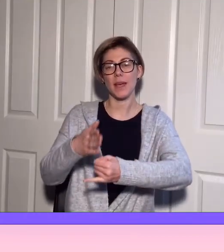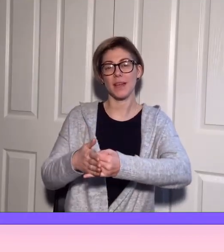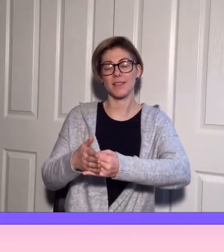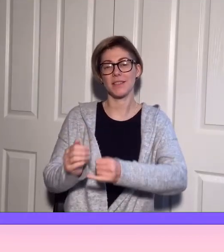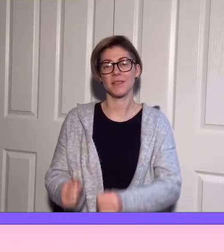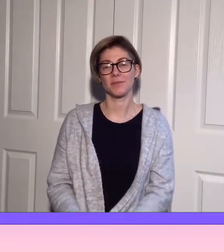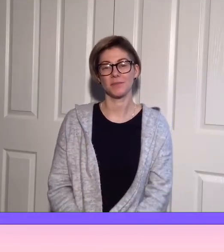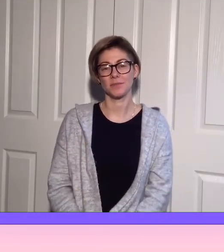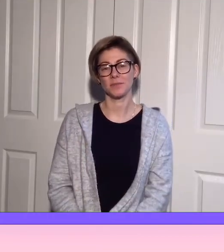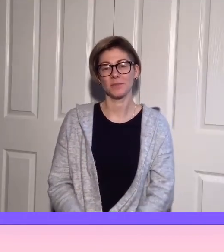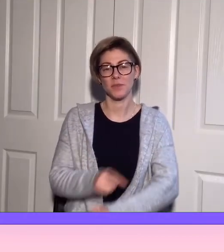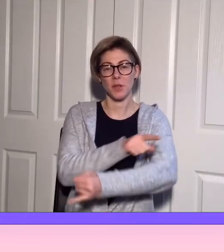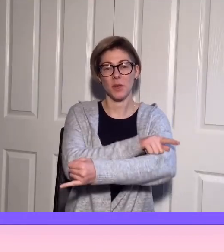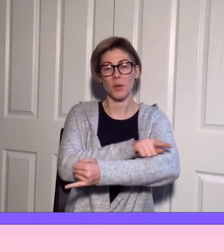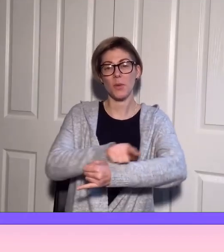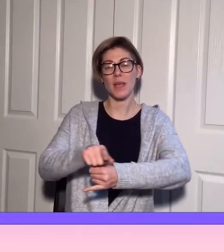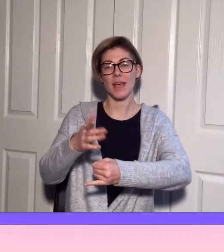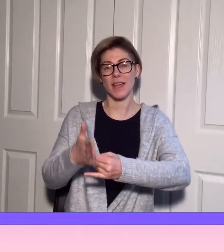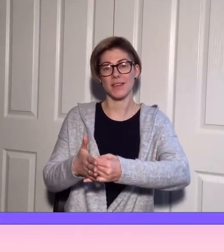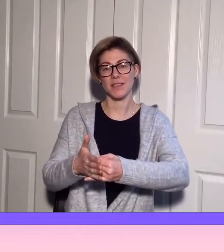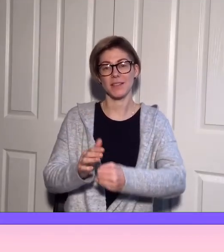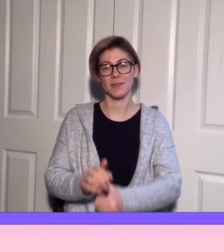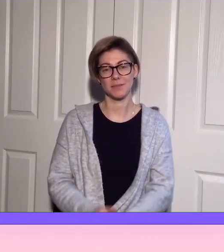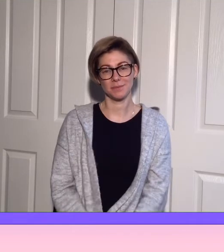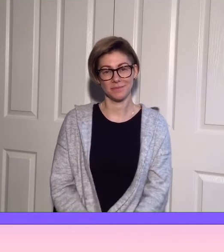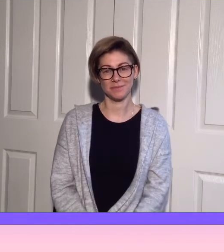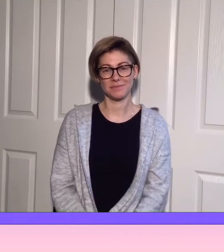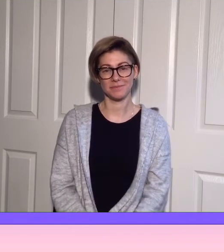weekend, weekend